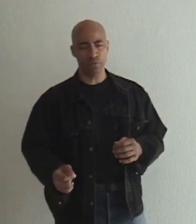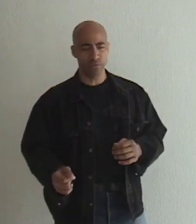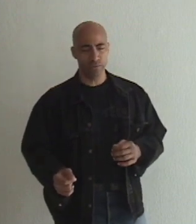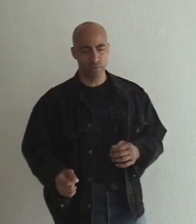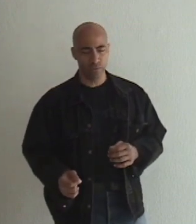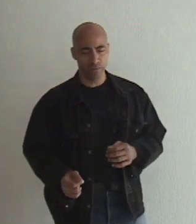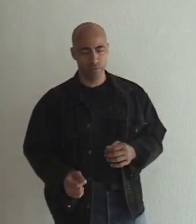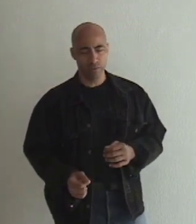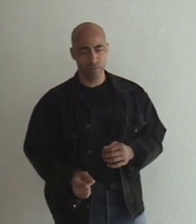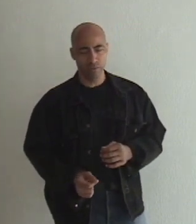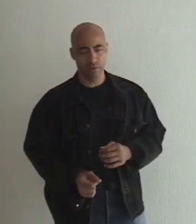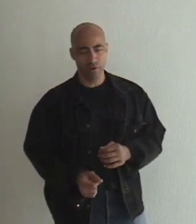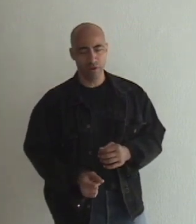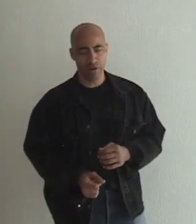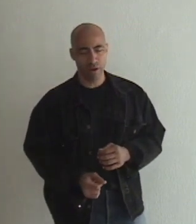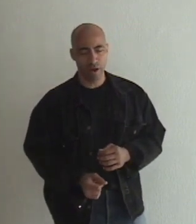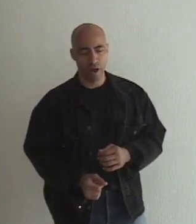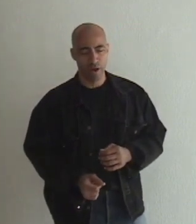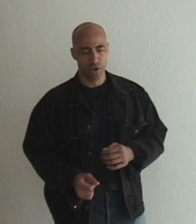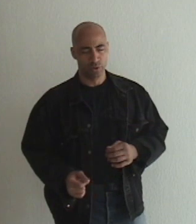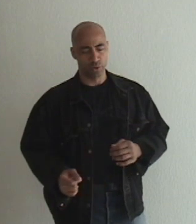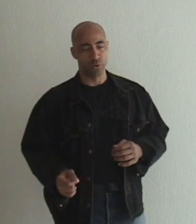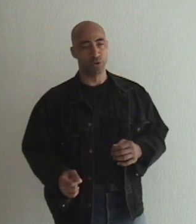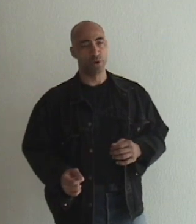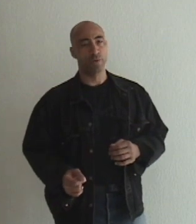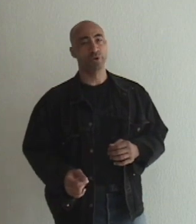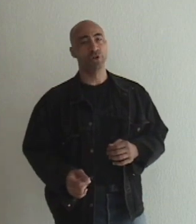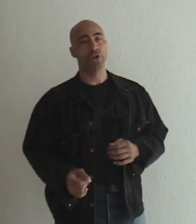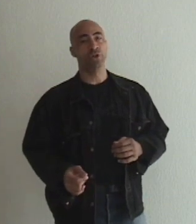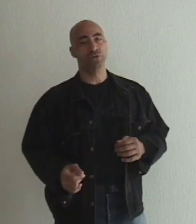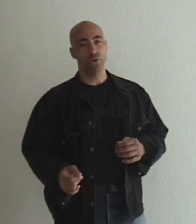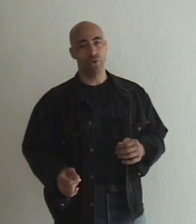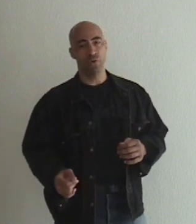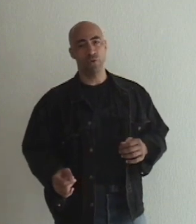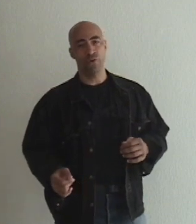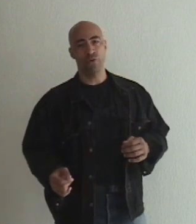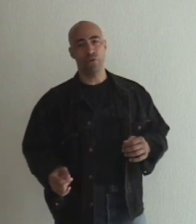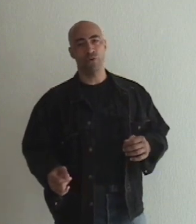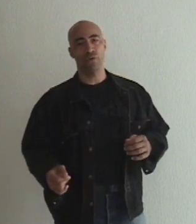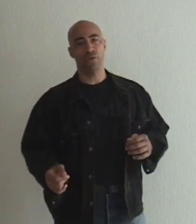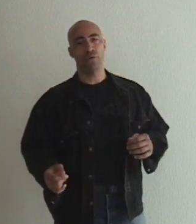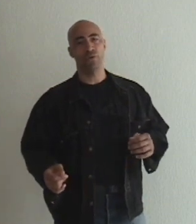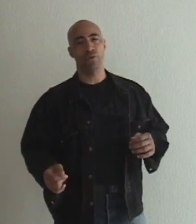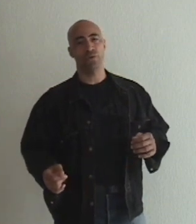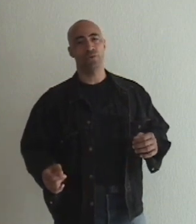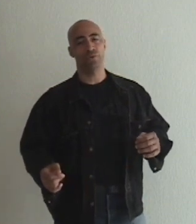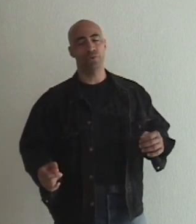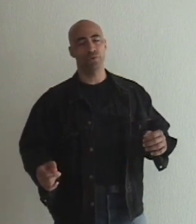to the company's full I